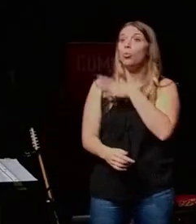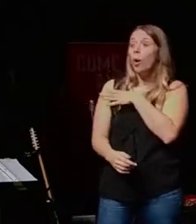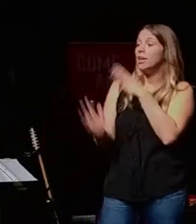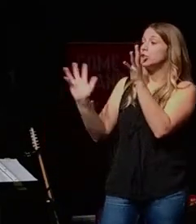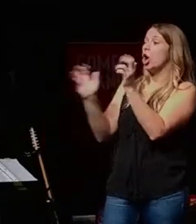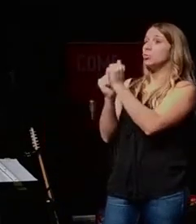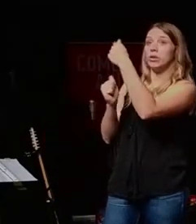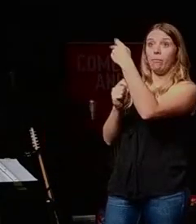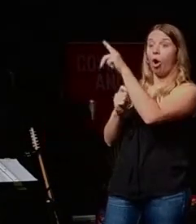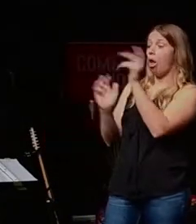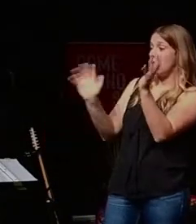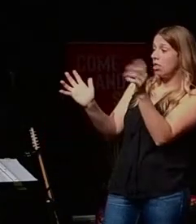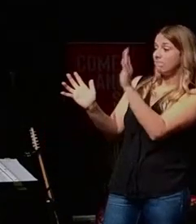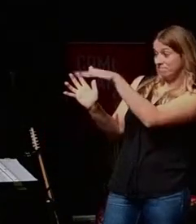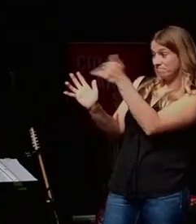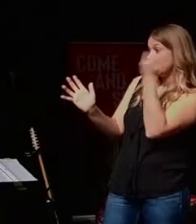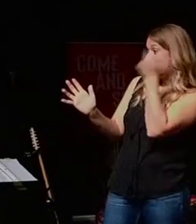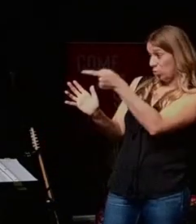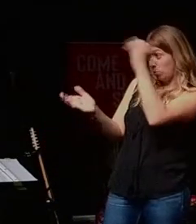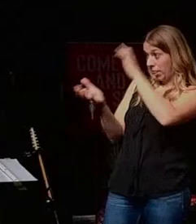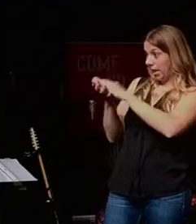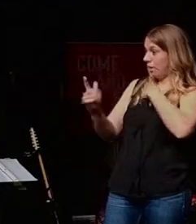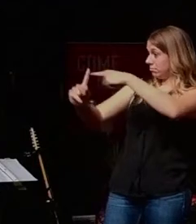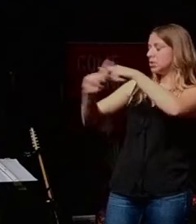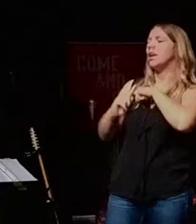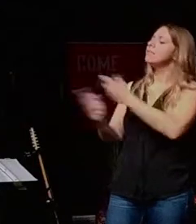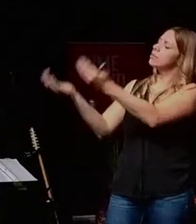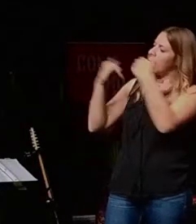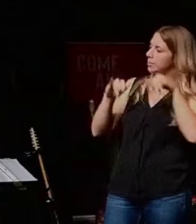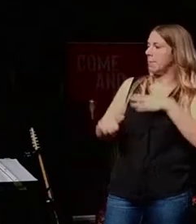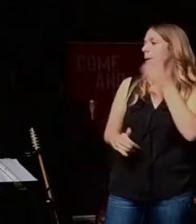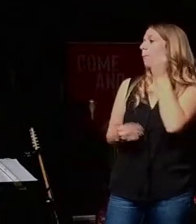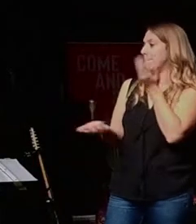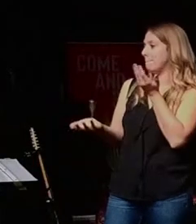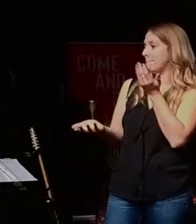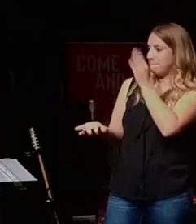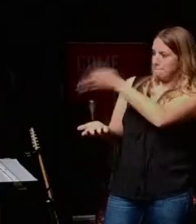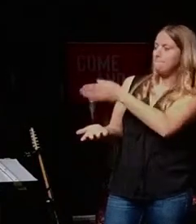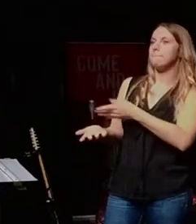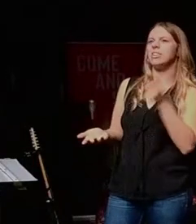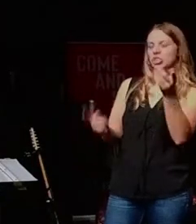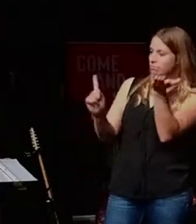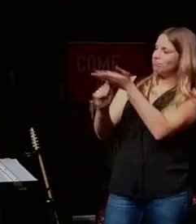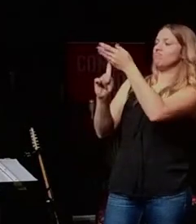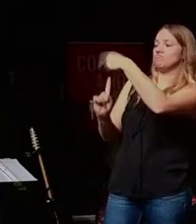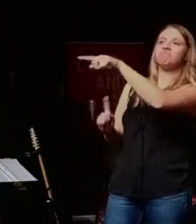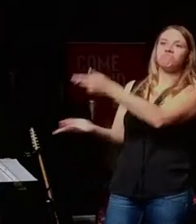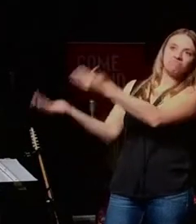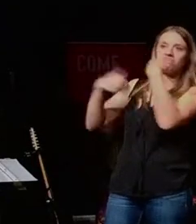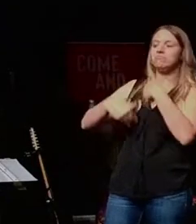and says, if you believe I'm a believer, you will stay at my house. She persuaded them.